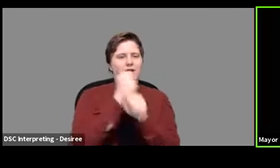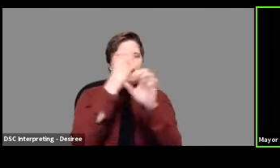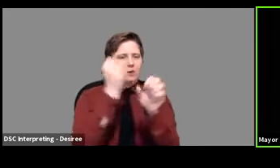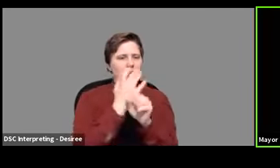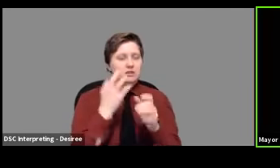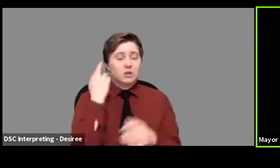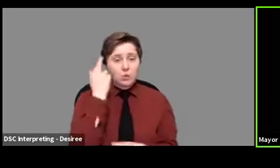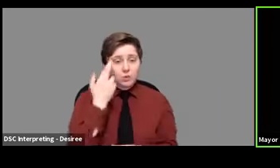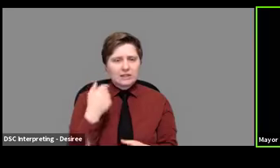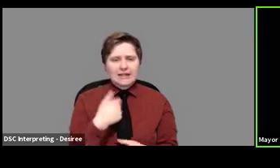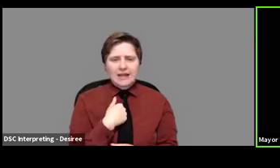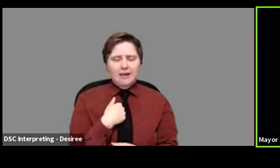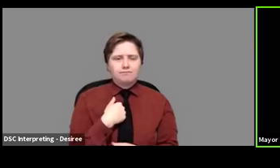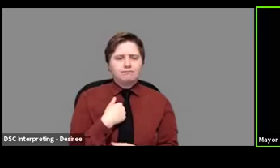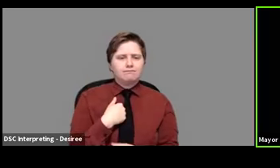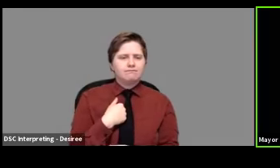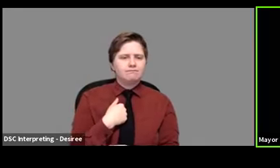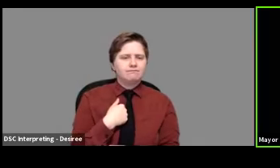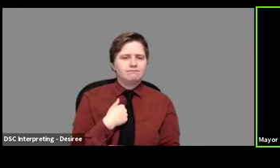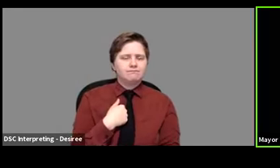I, I am, uh,